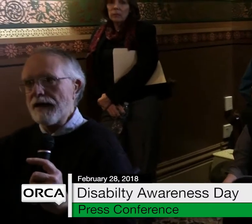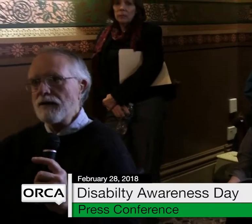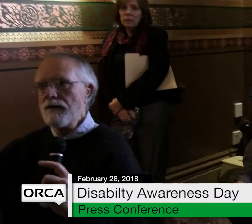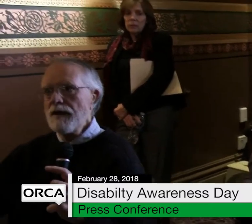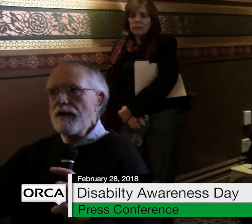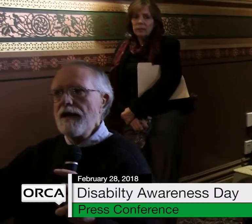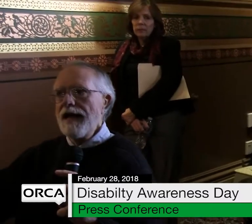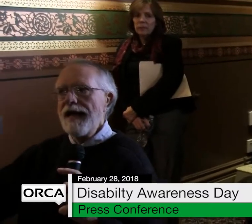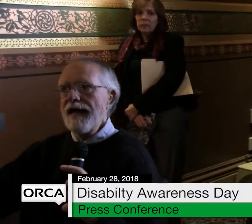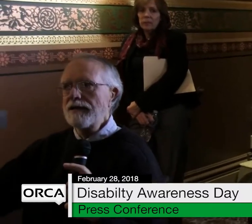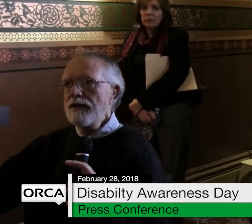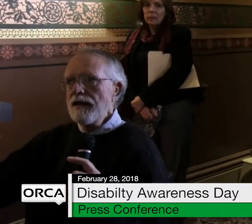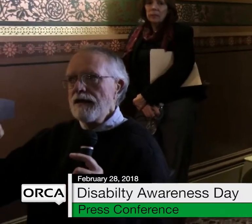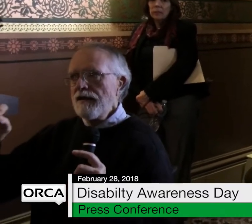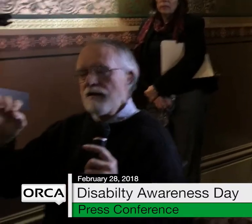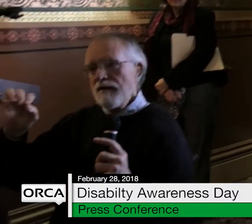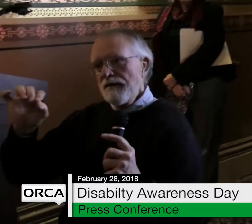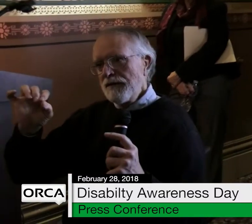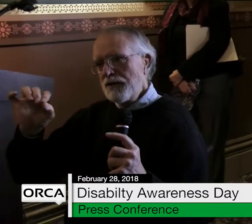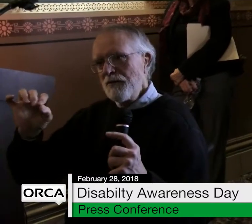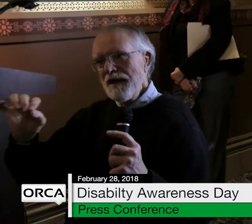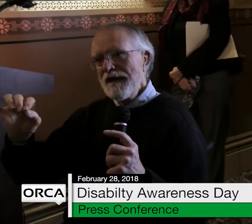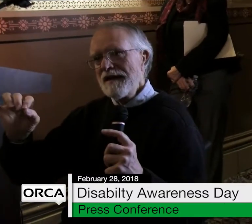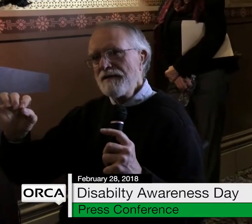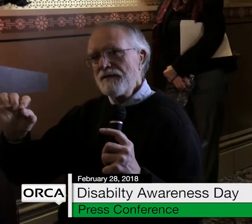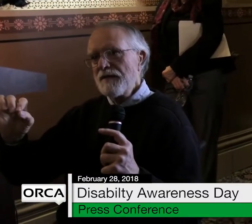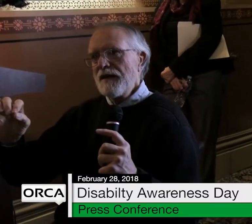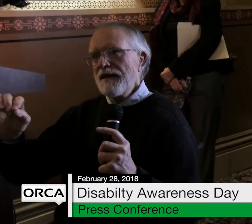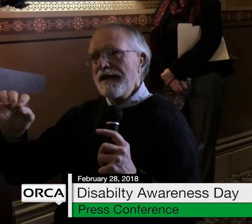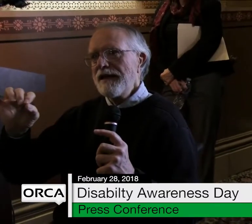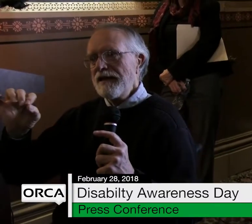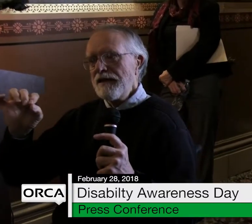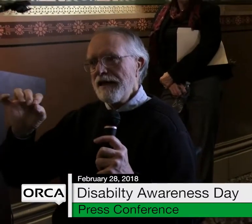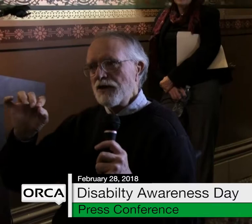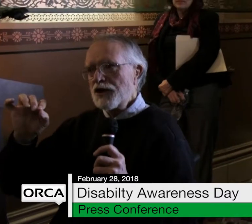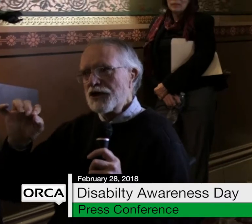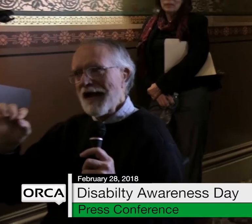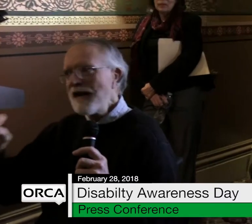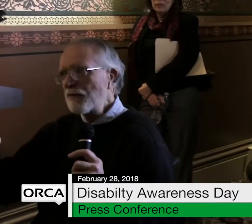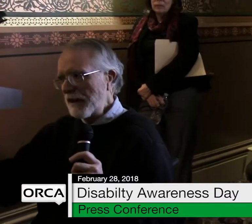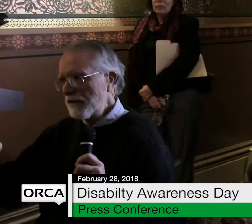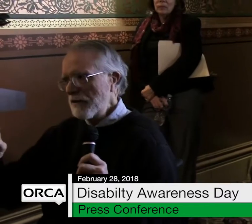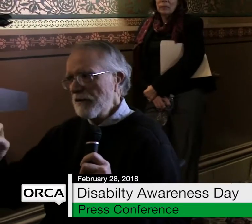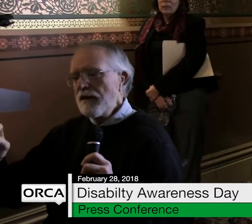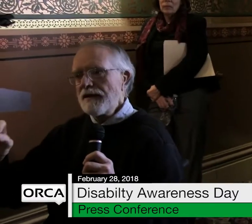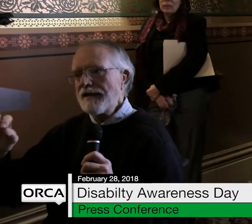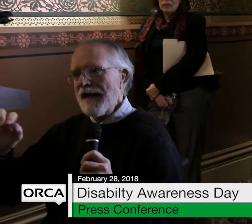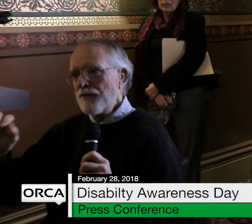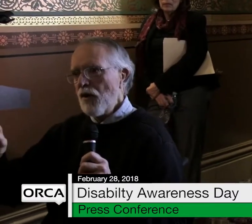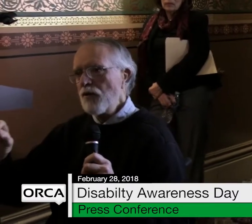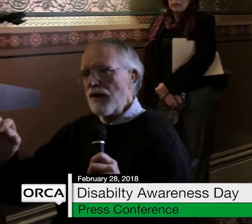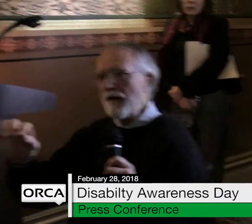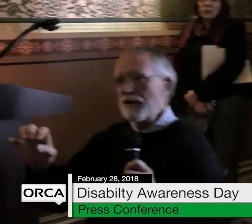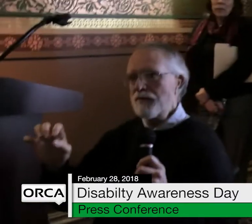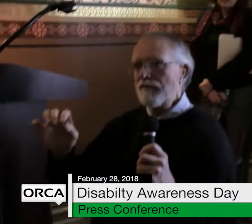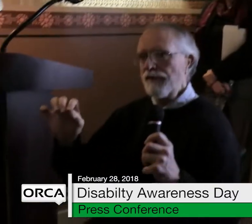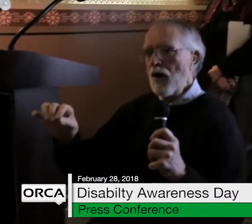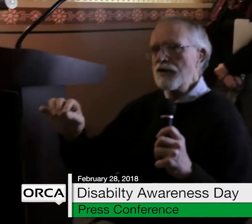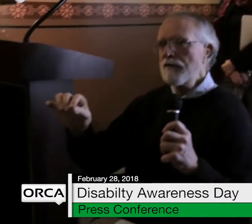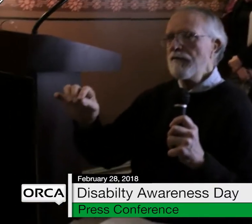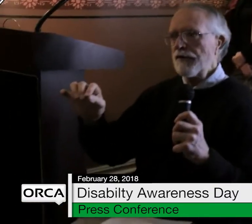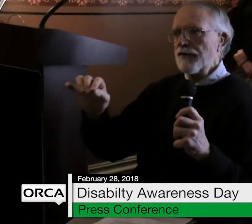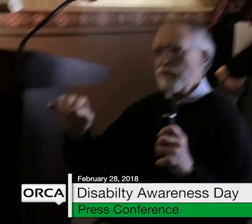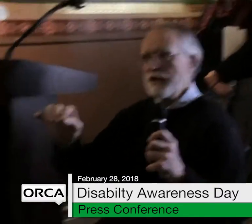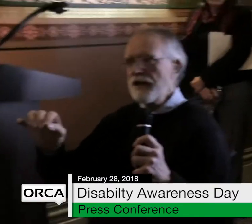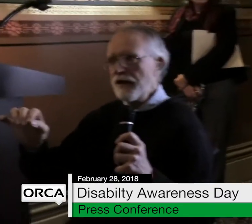out there. And to me, it is shameless that that program has been